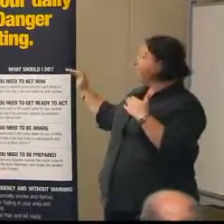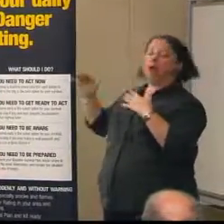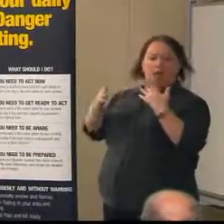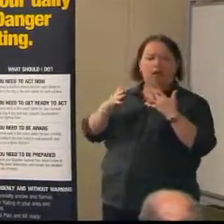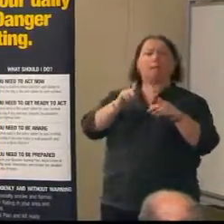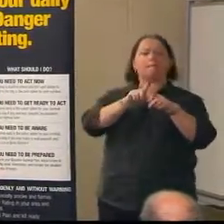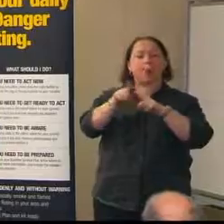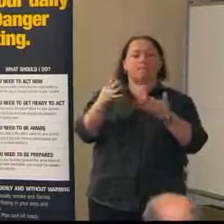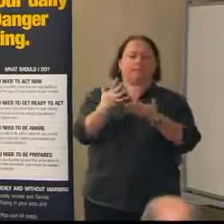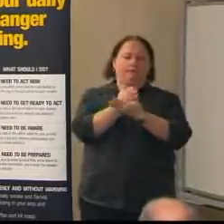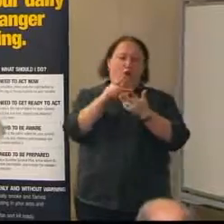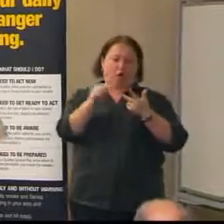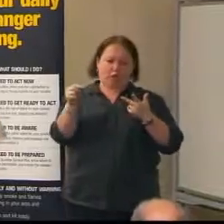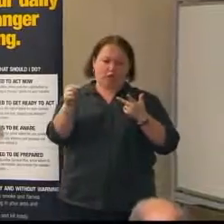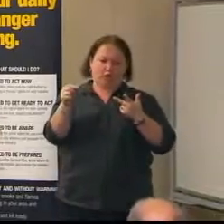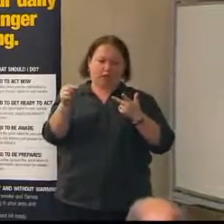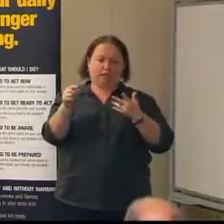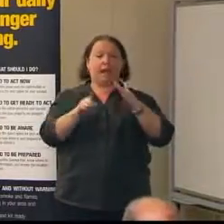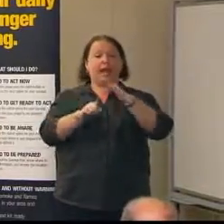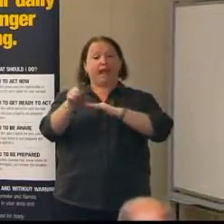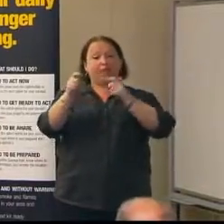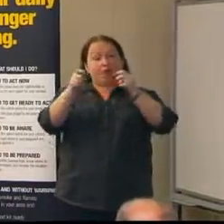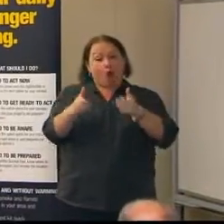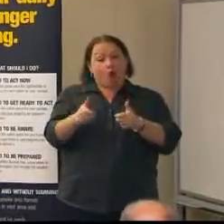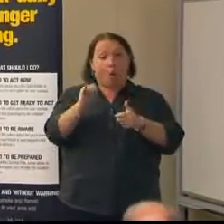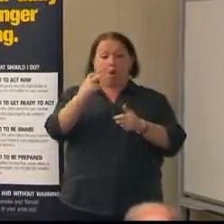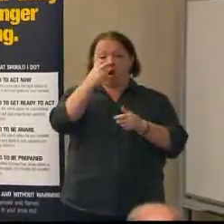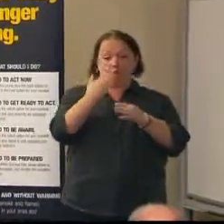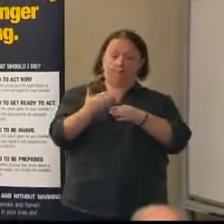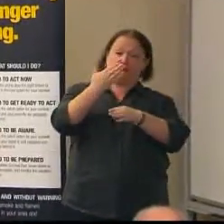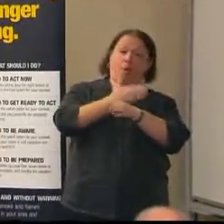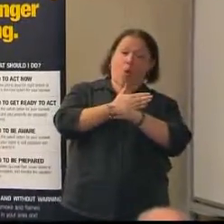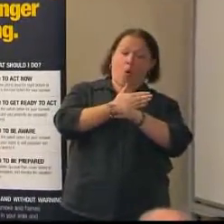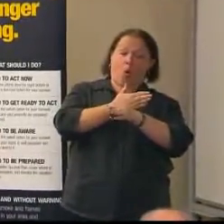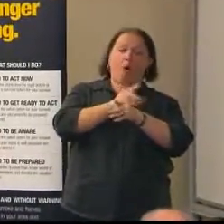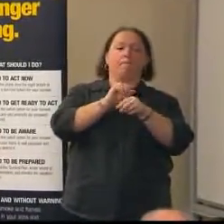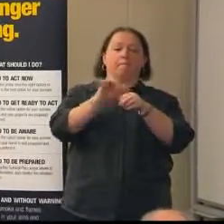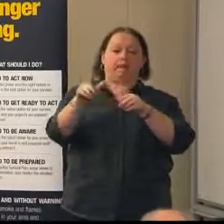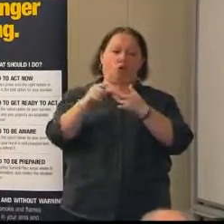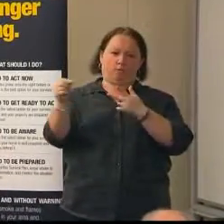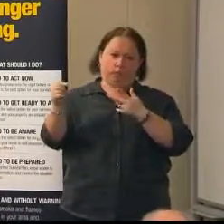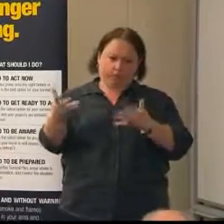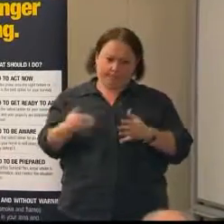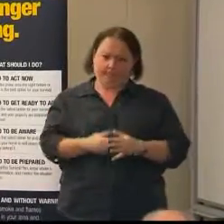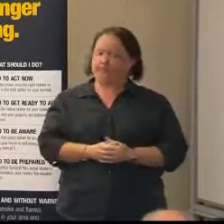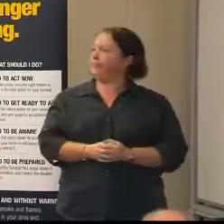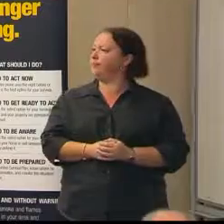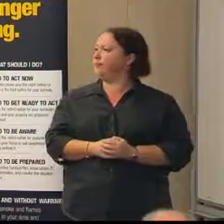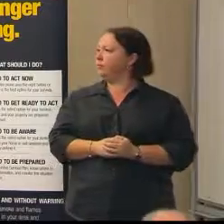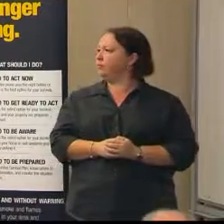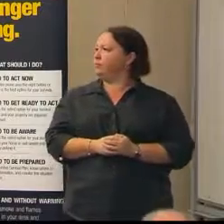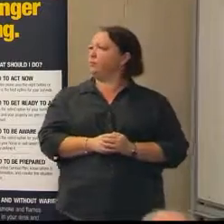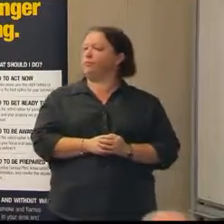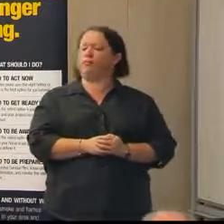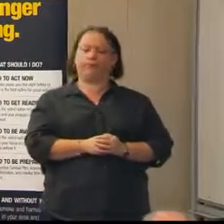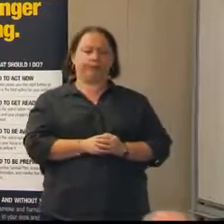safest option. Leaving early, preferably even the night before, is your best option. Do